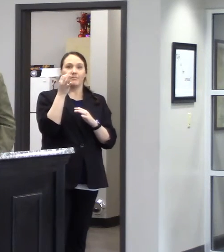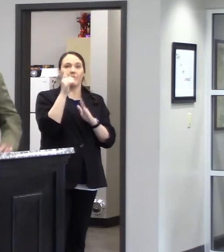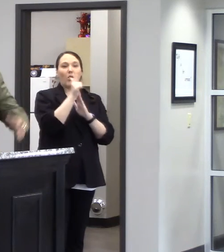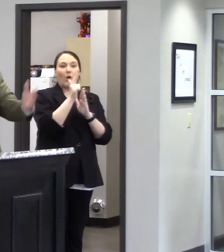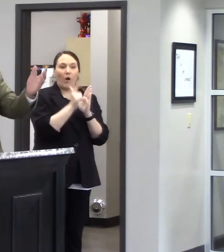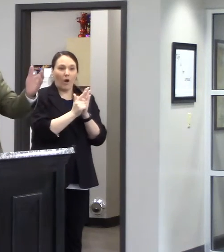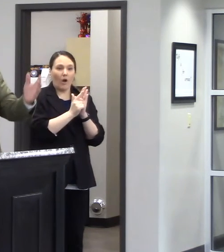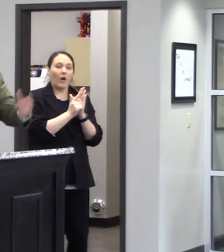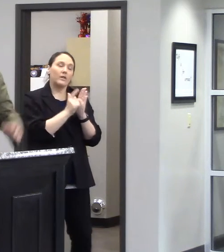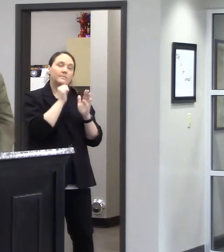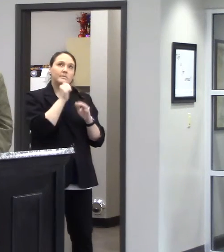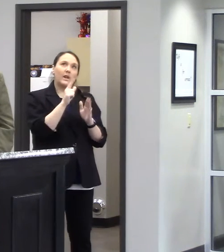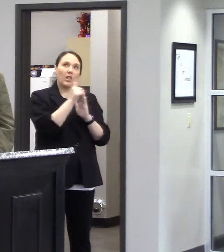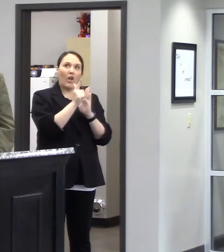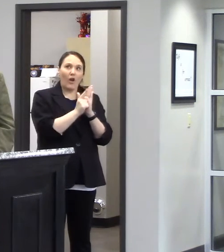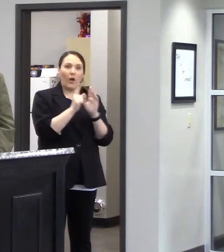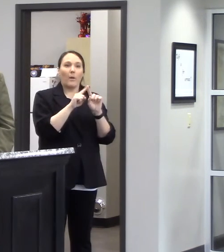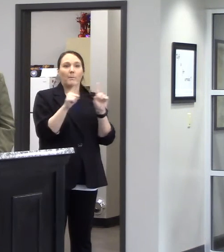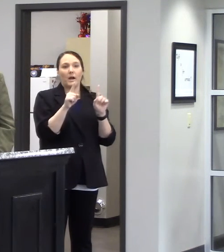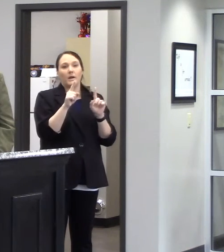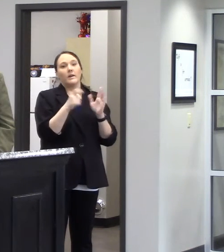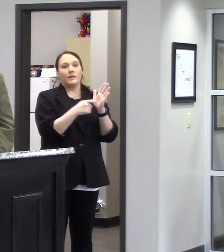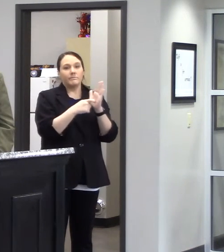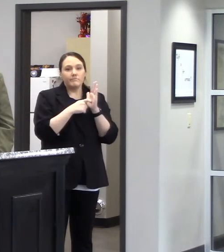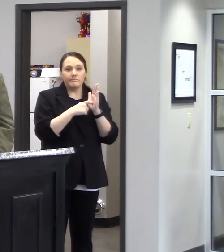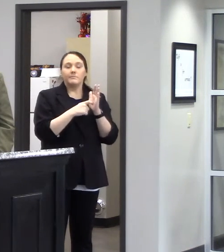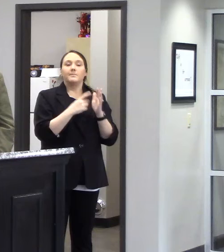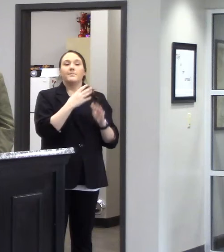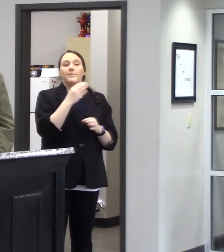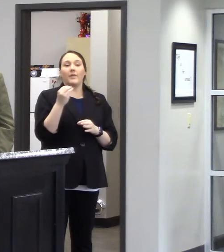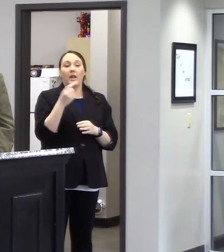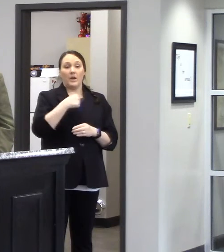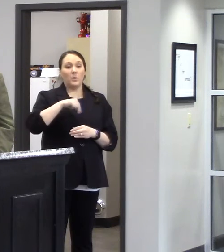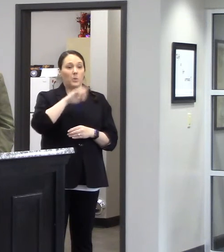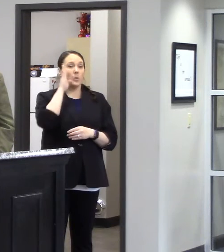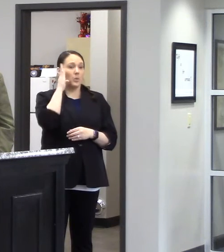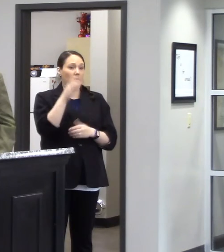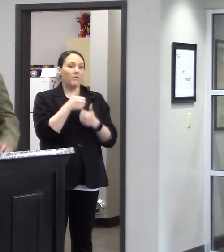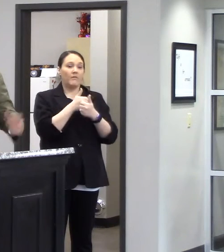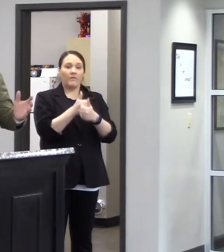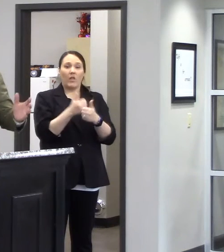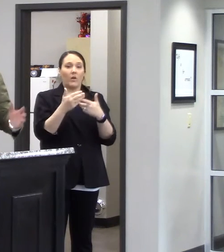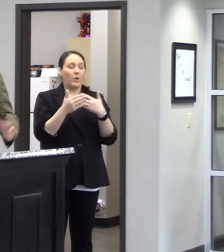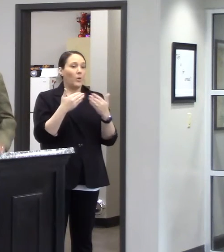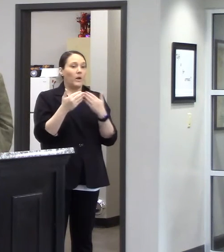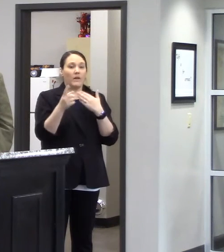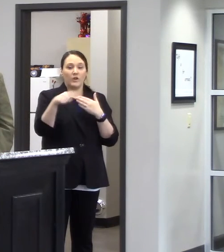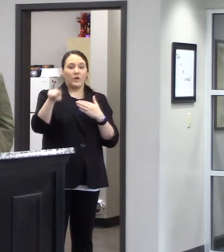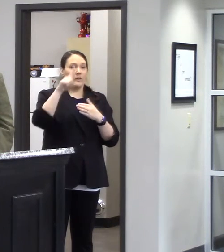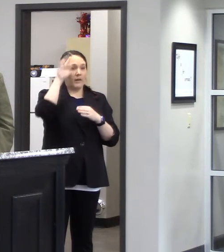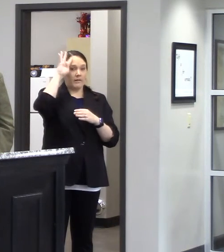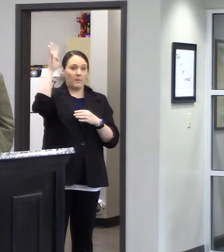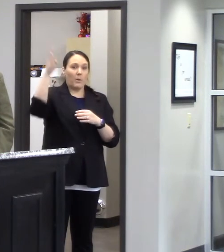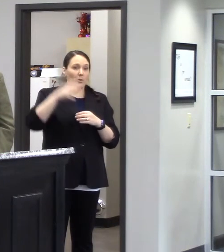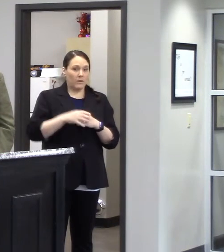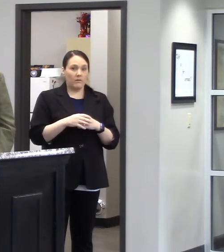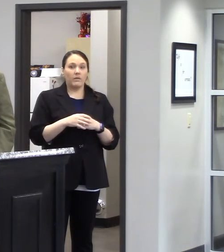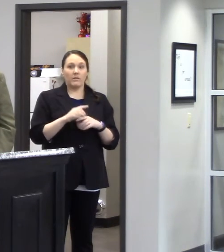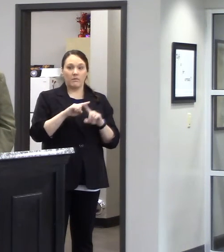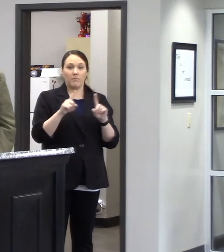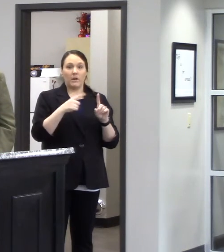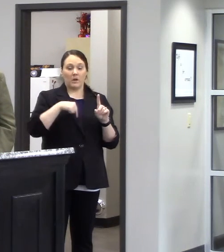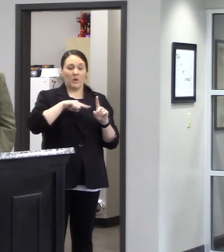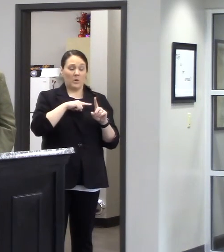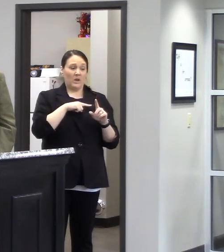law or not law but a mandate i guess and and and certainly we're going to abide by whatever whatever they come up with but but as far as